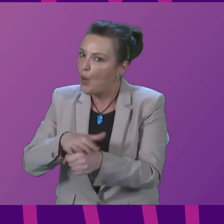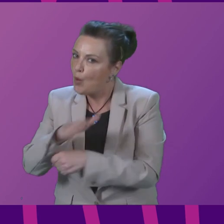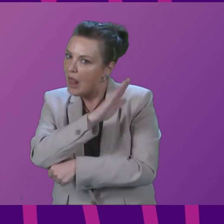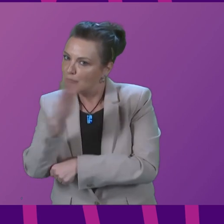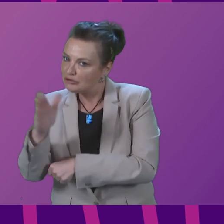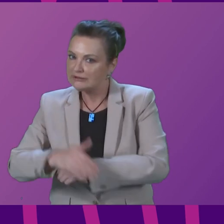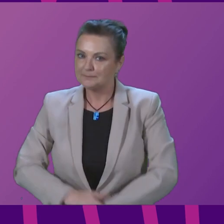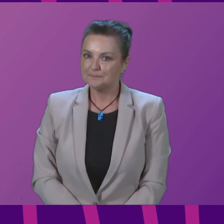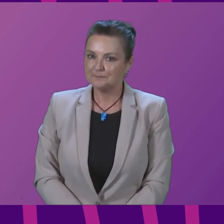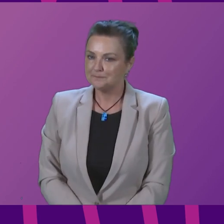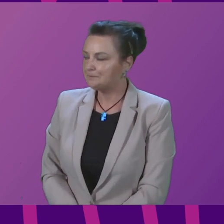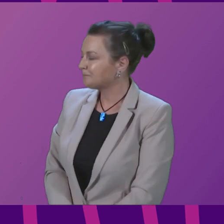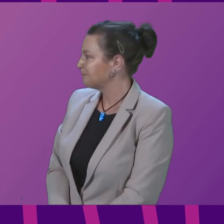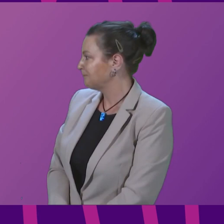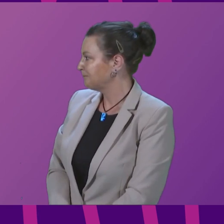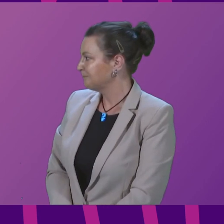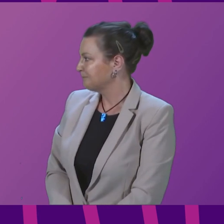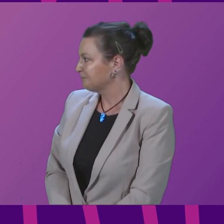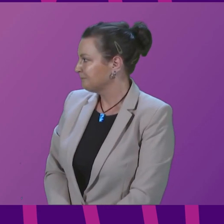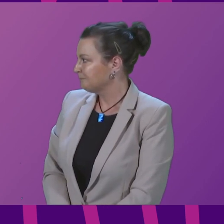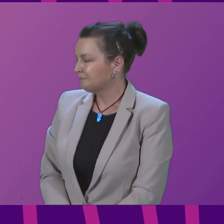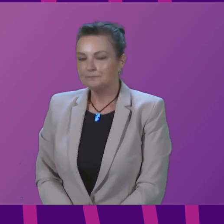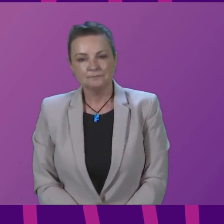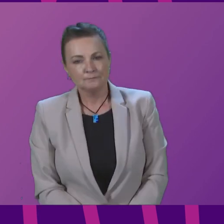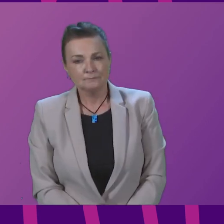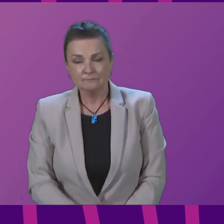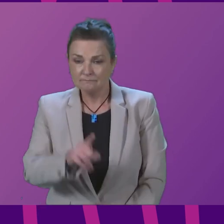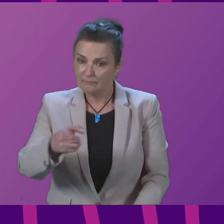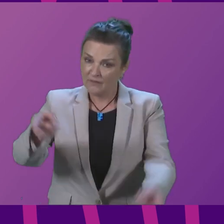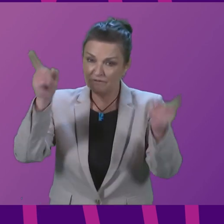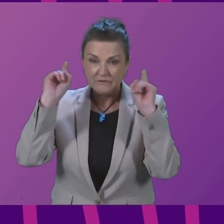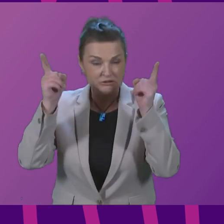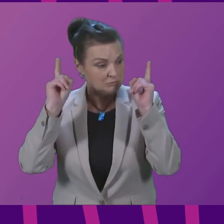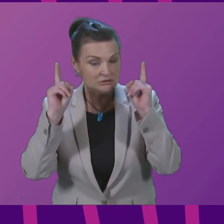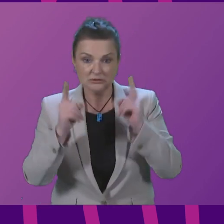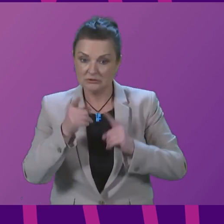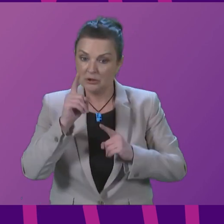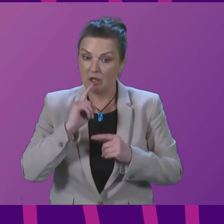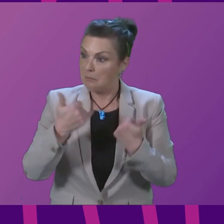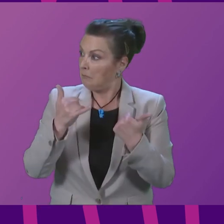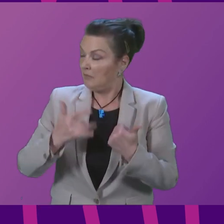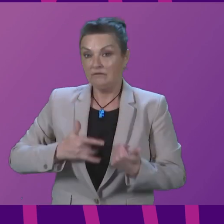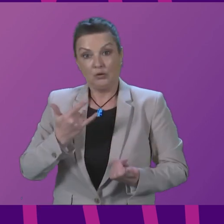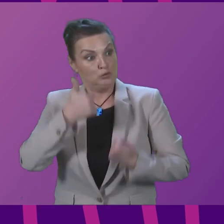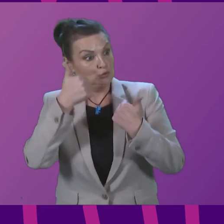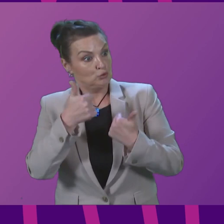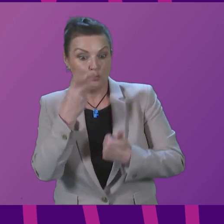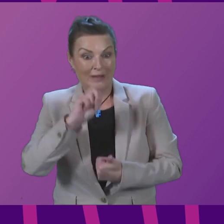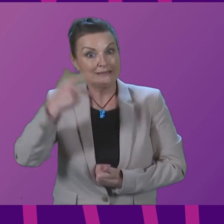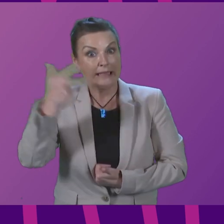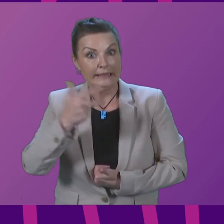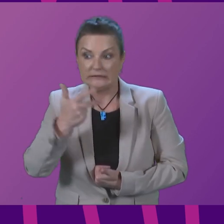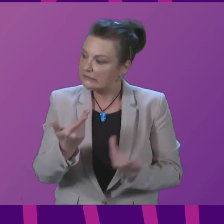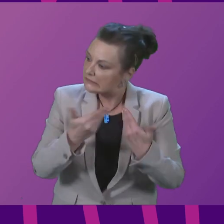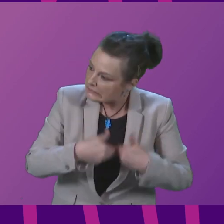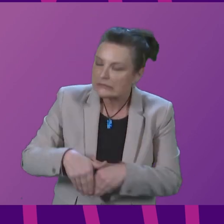Liz Smith. The First Minister made great store by the National Strategy for School Libraries which was launched in 2018 as you